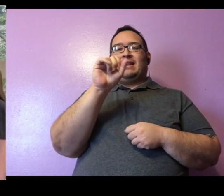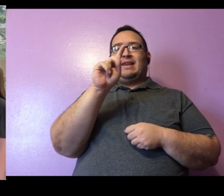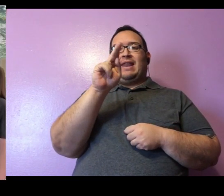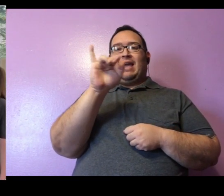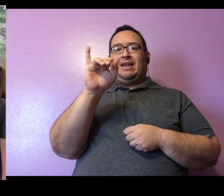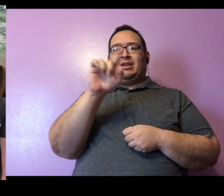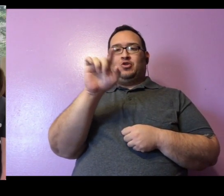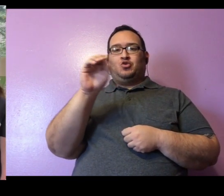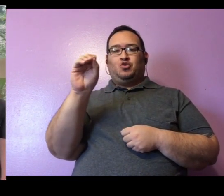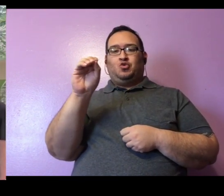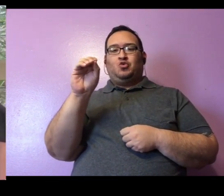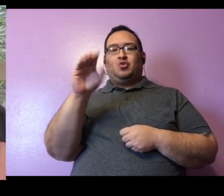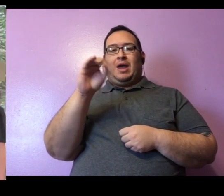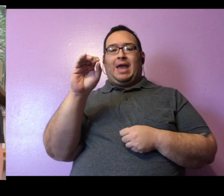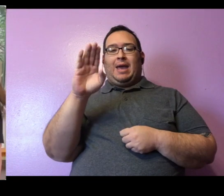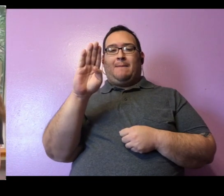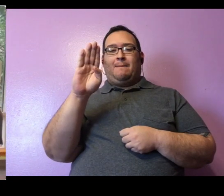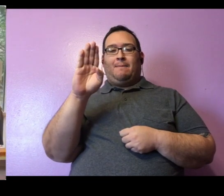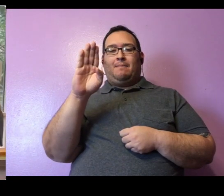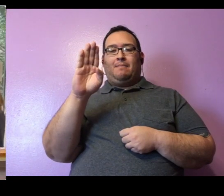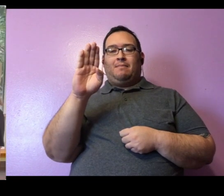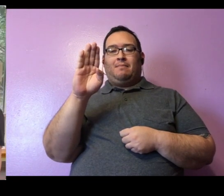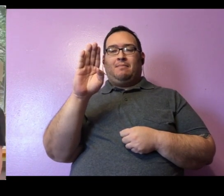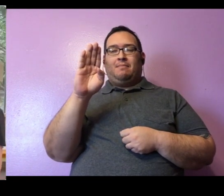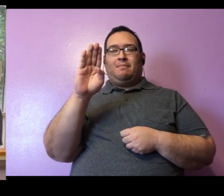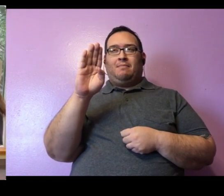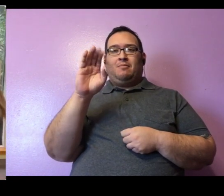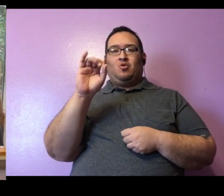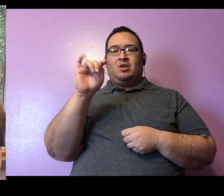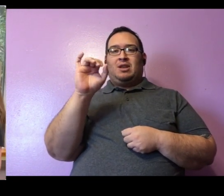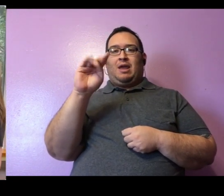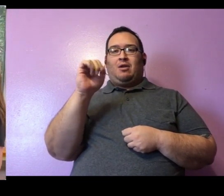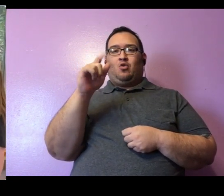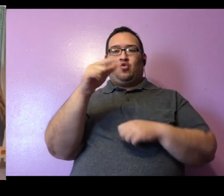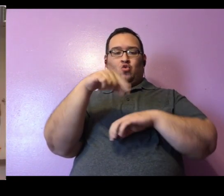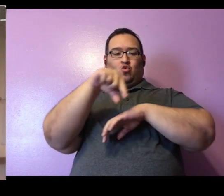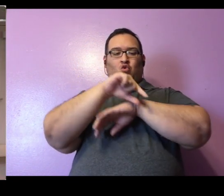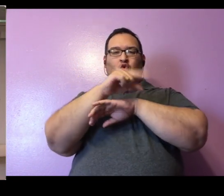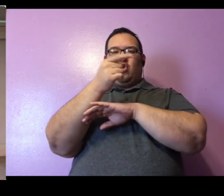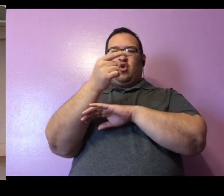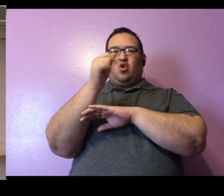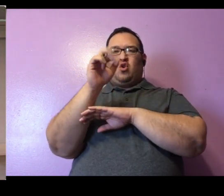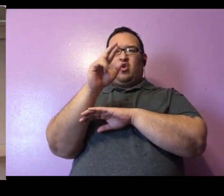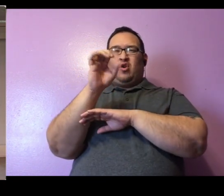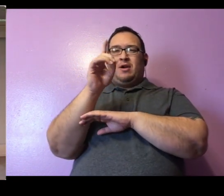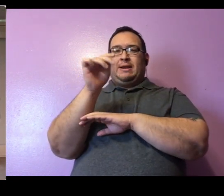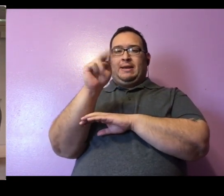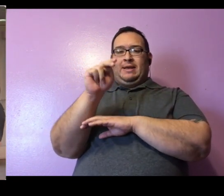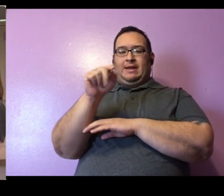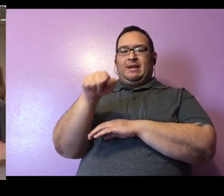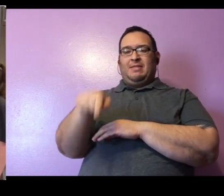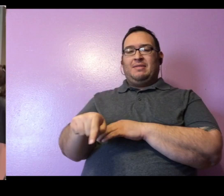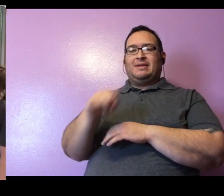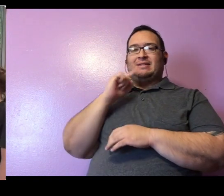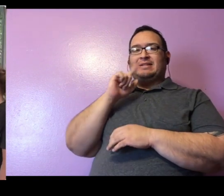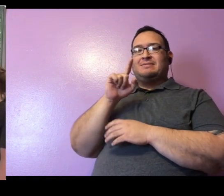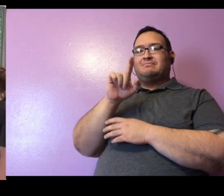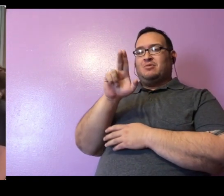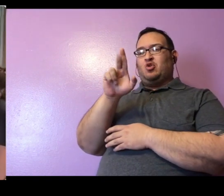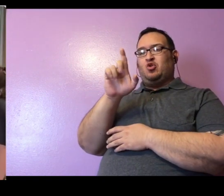our new safari. And this is Lucille the big girl. Now, we're going to be feeding Lucille, doing a little bit of training